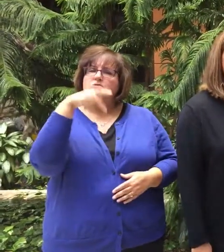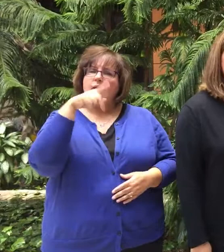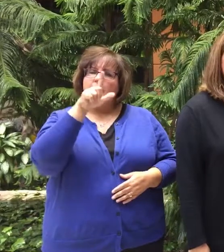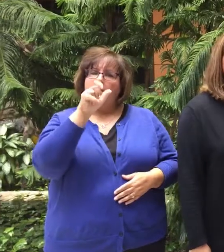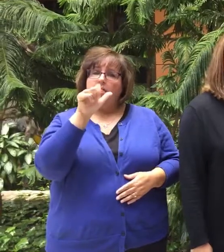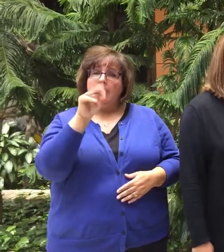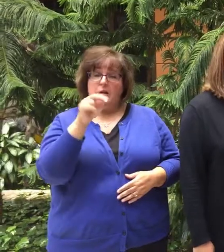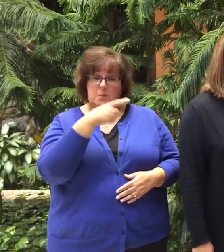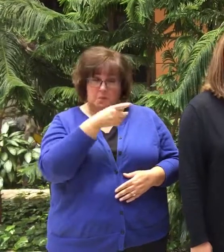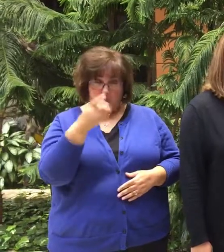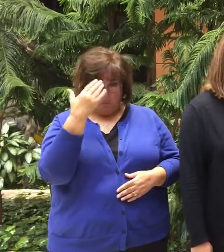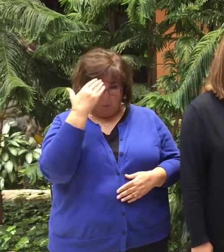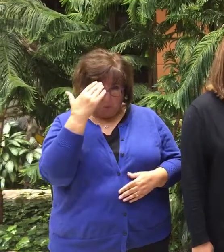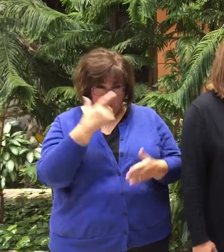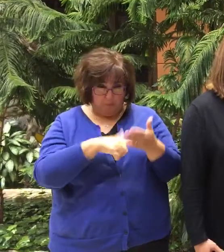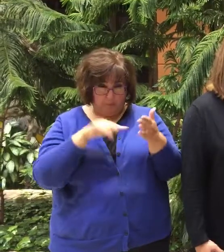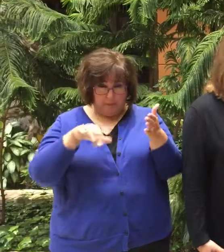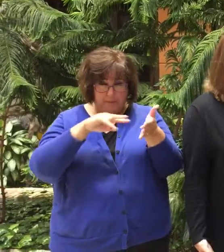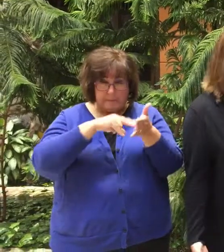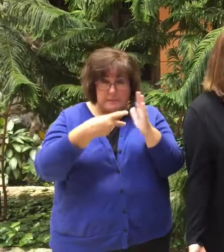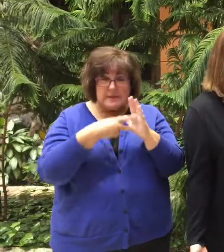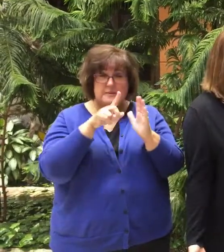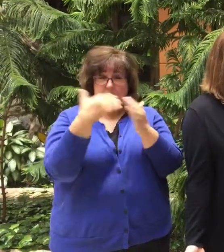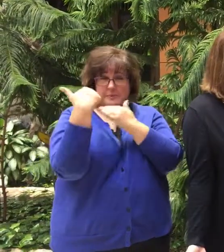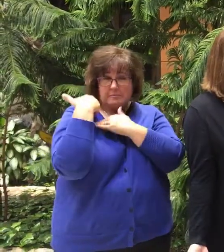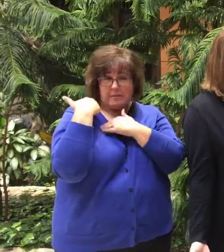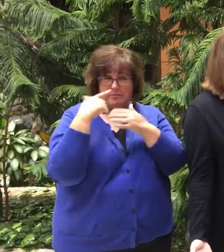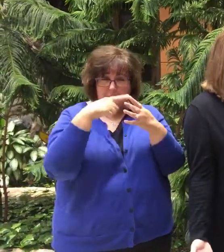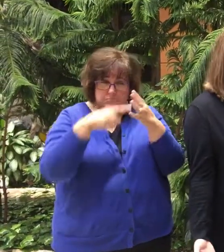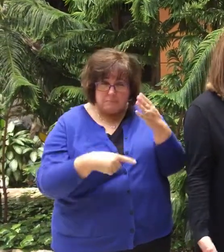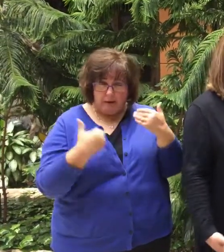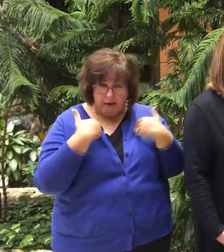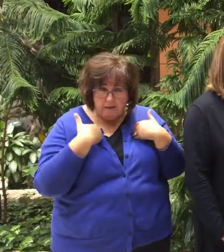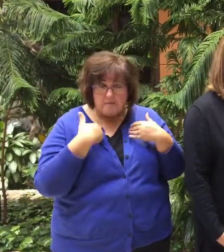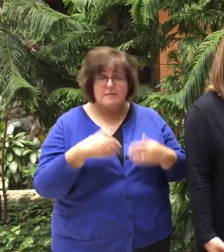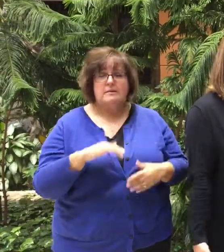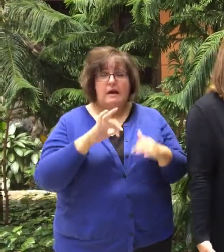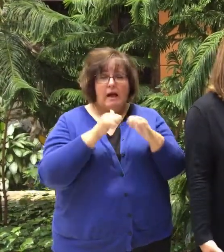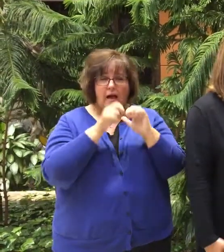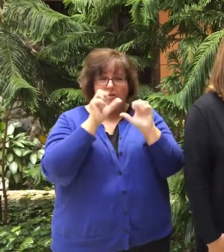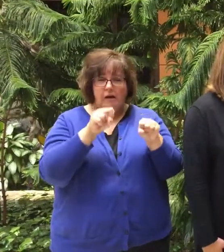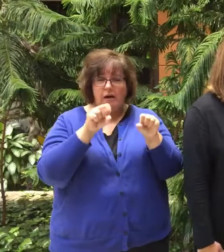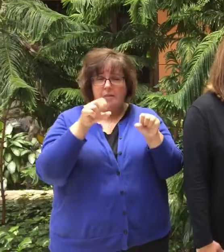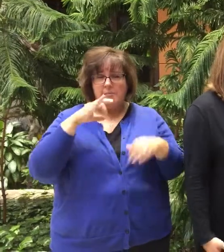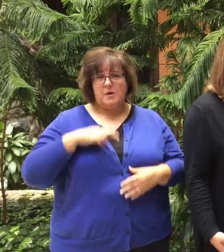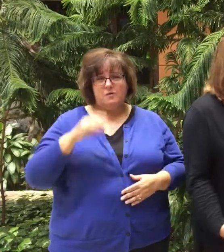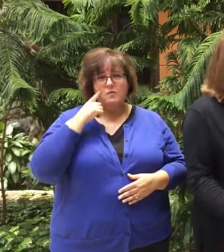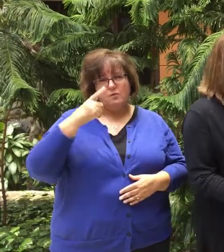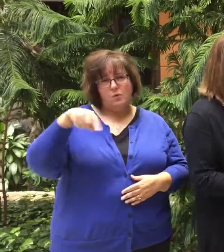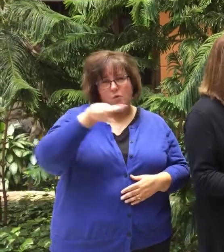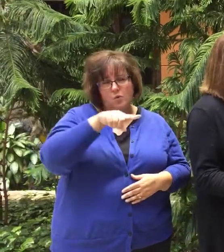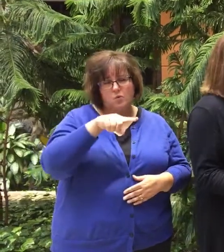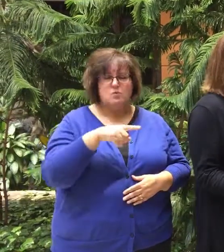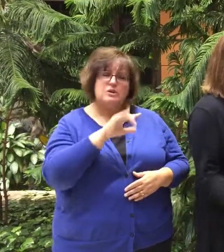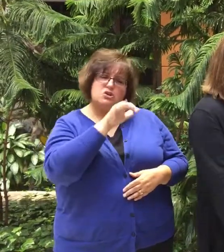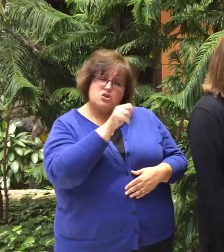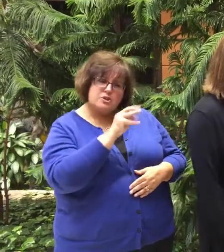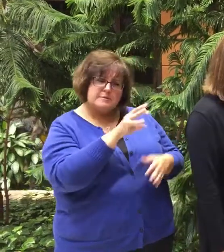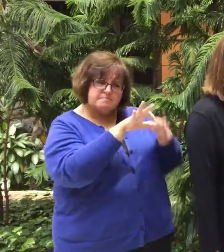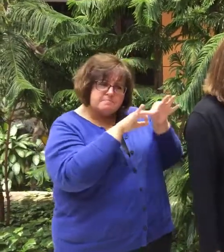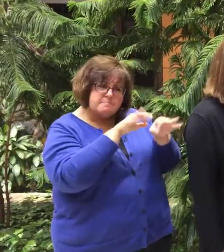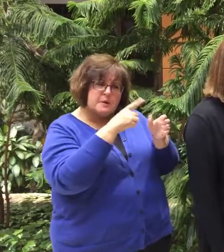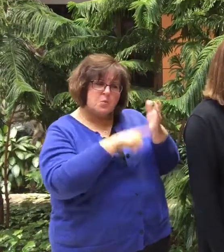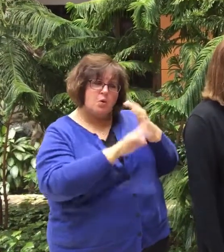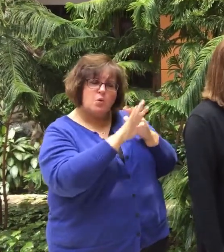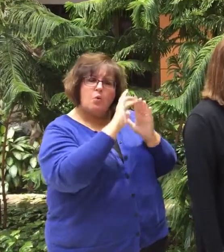knows what a chaplain is or all of those responsibilities that a chaplain has and how they can be beneficial to you. So maybe Jim, can tell us a little